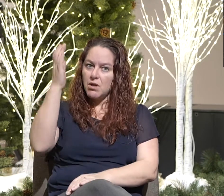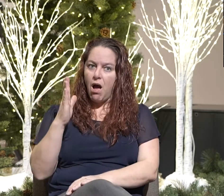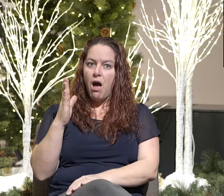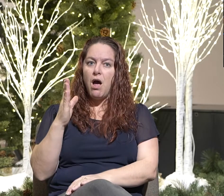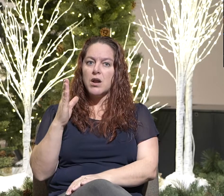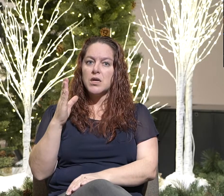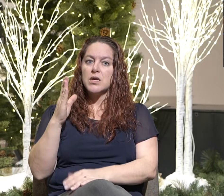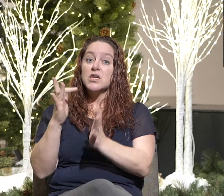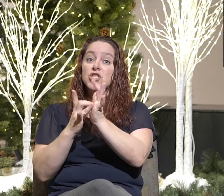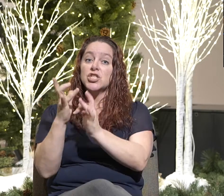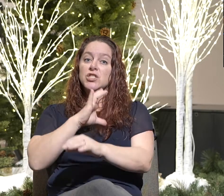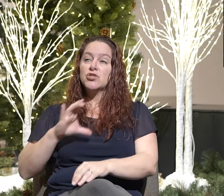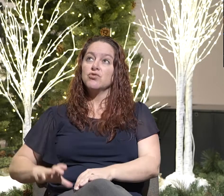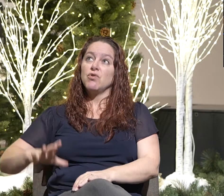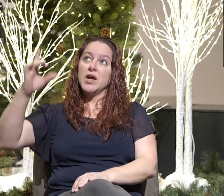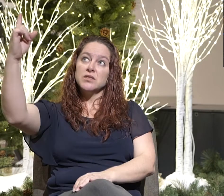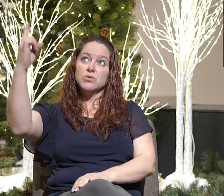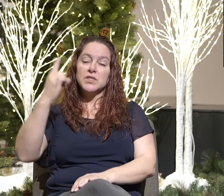you have sent.